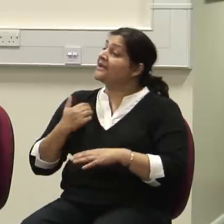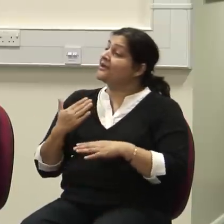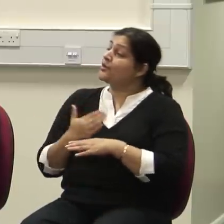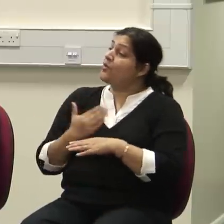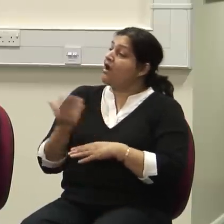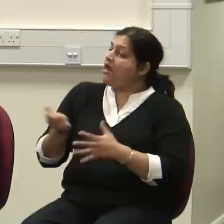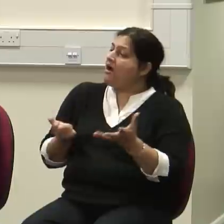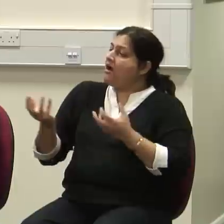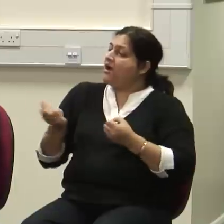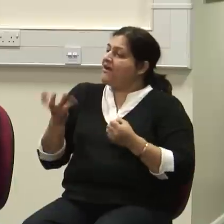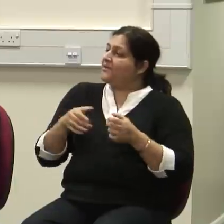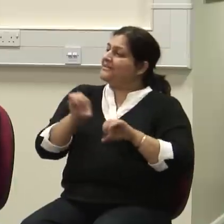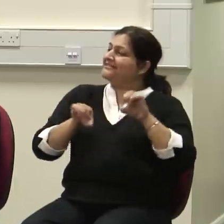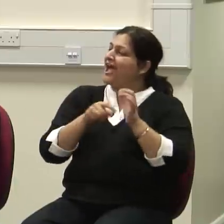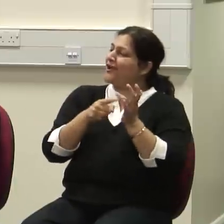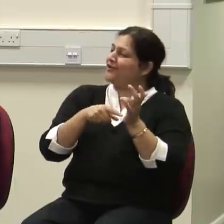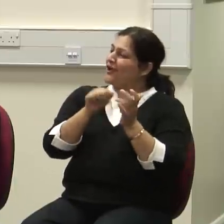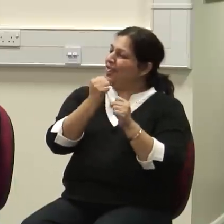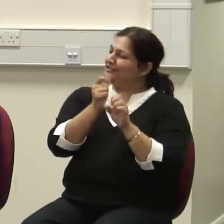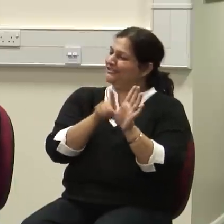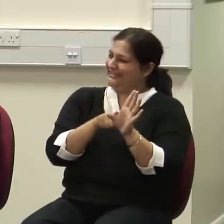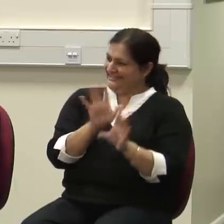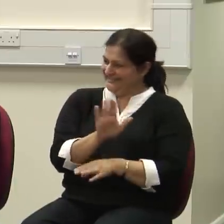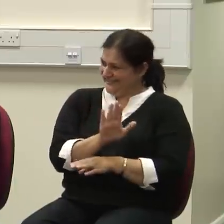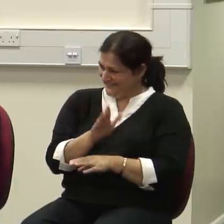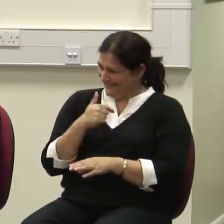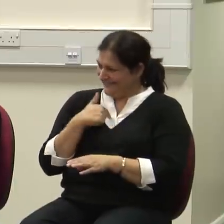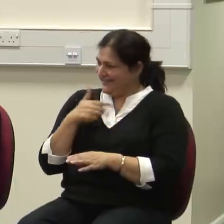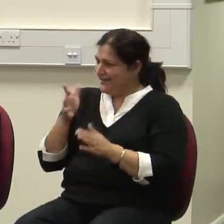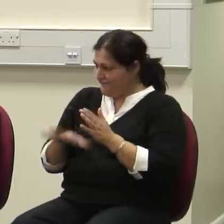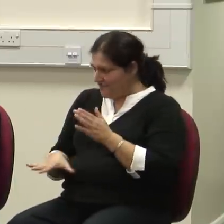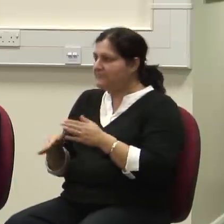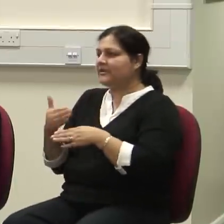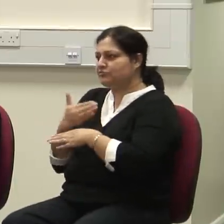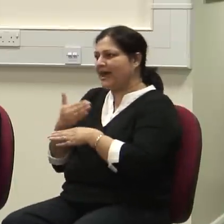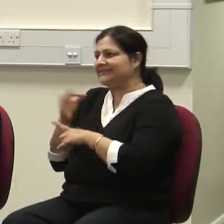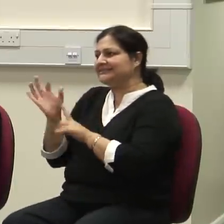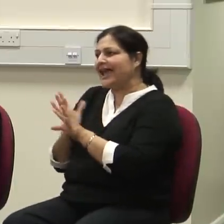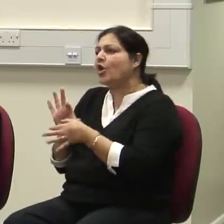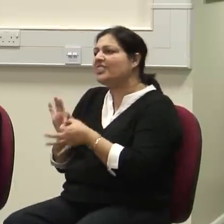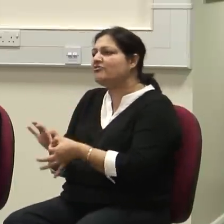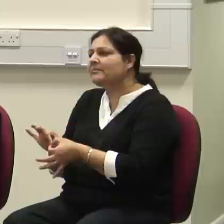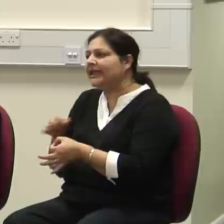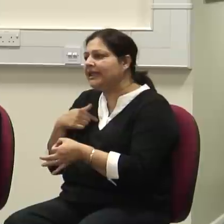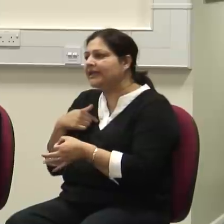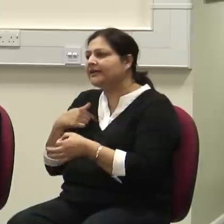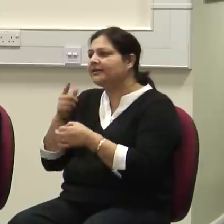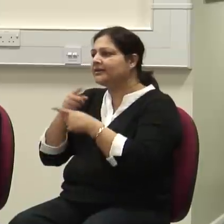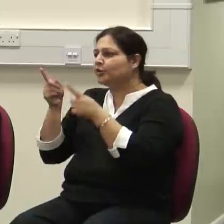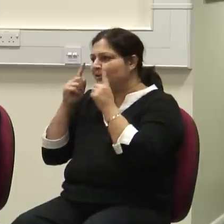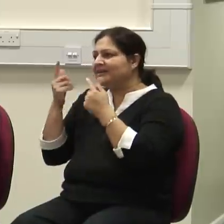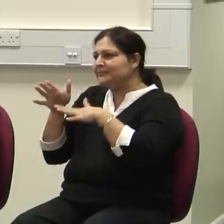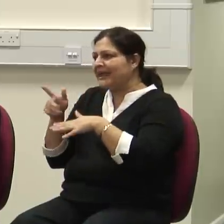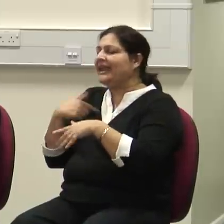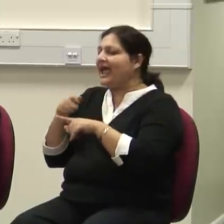I made money by practicing psychotherapy. I had, in addition to my university position, a private part-time practice,